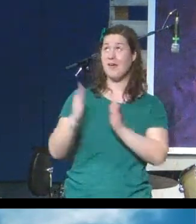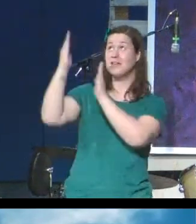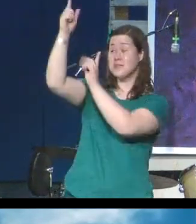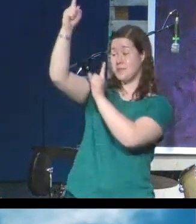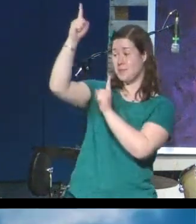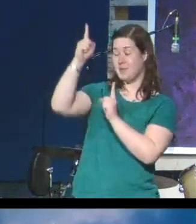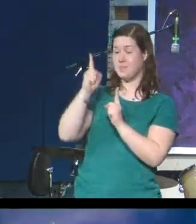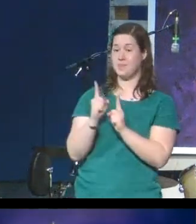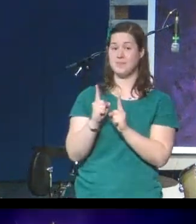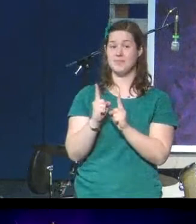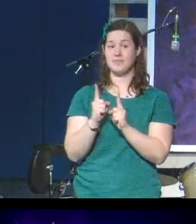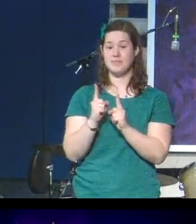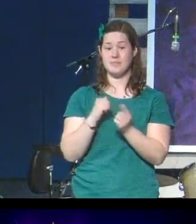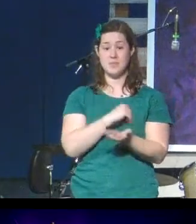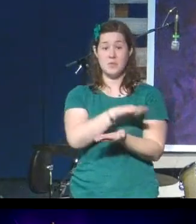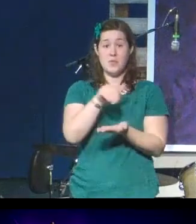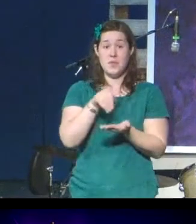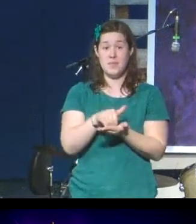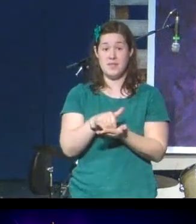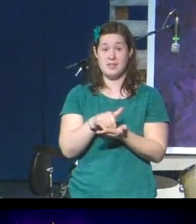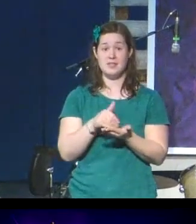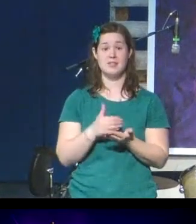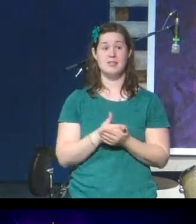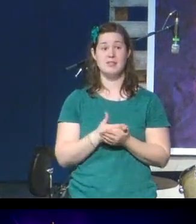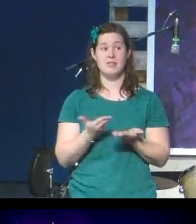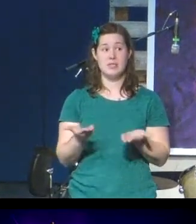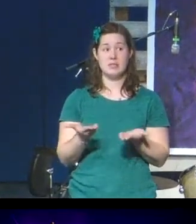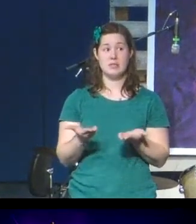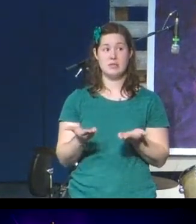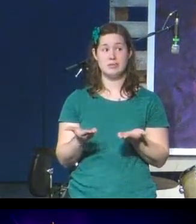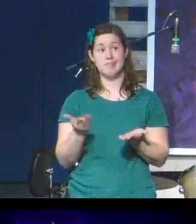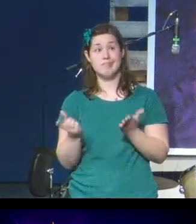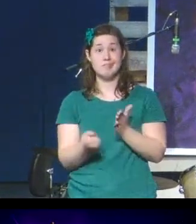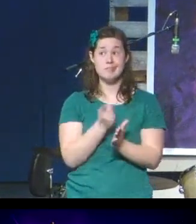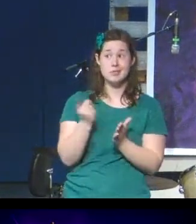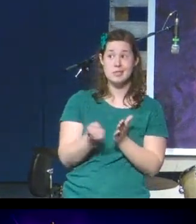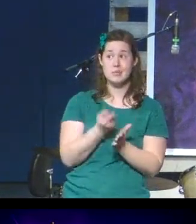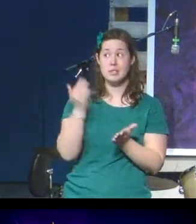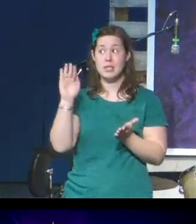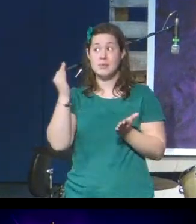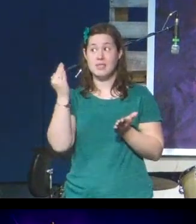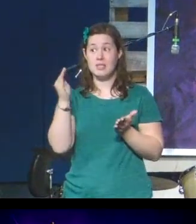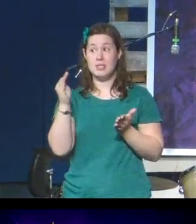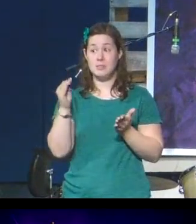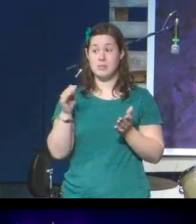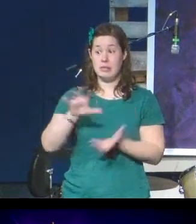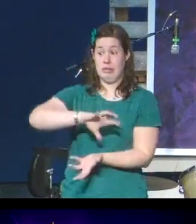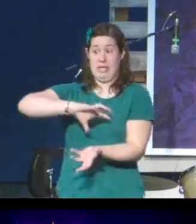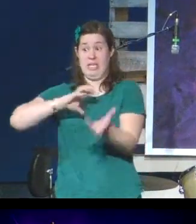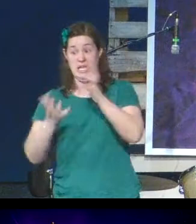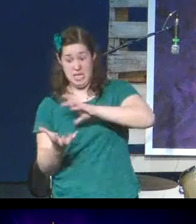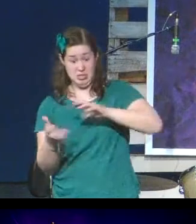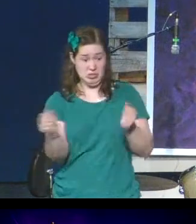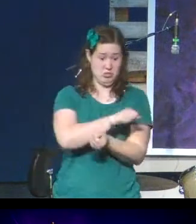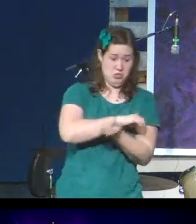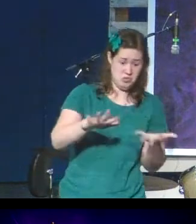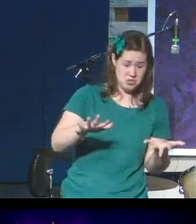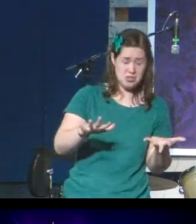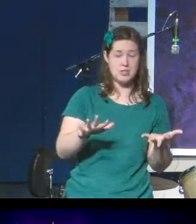God's presence in the midst of this, at what times may seem like chaos and destruction, but also at the time,